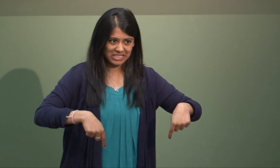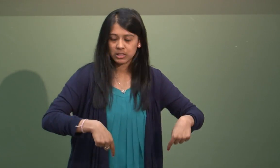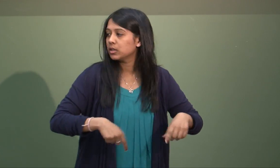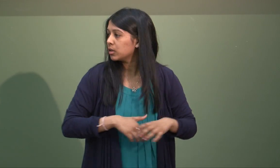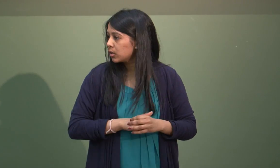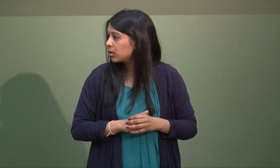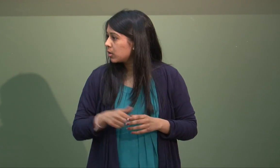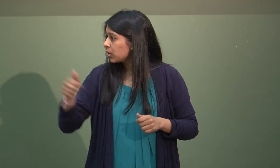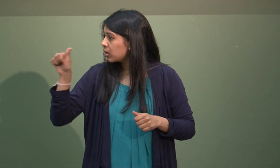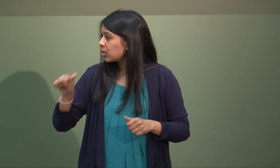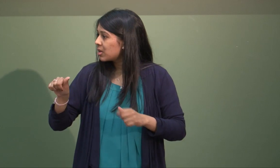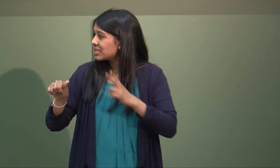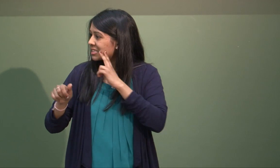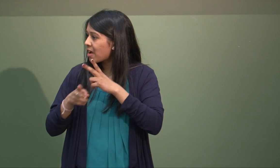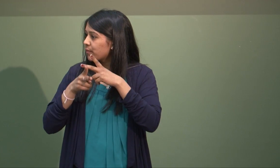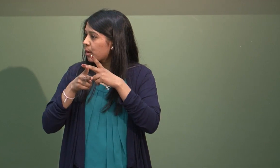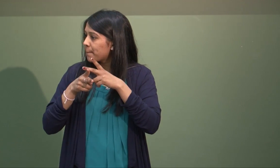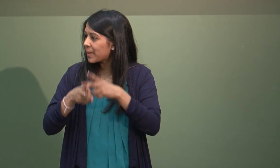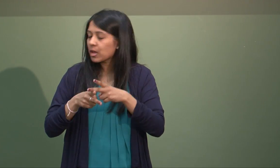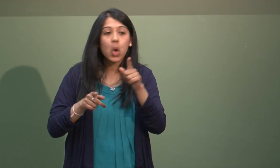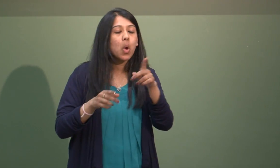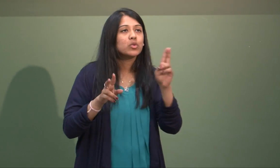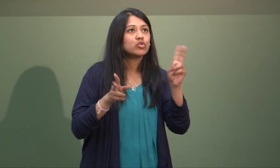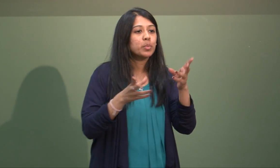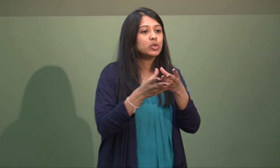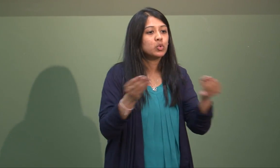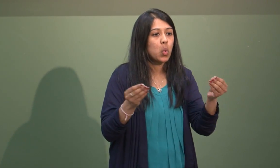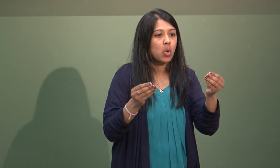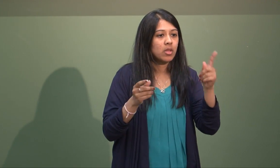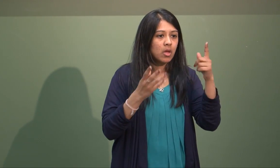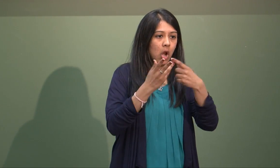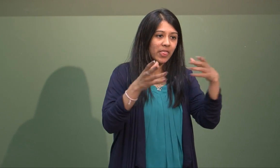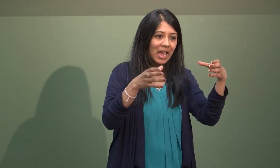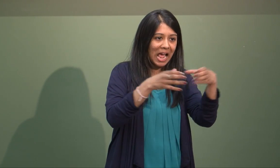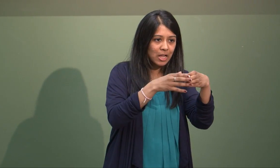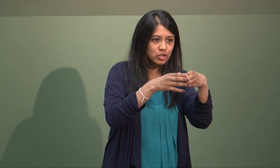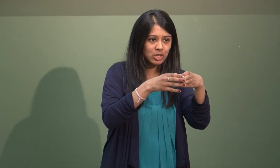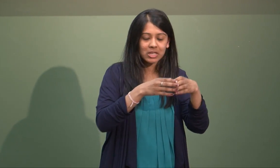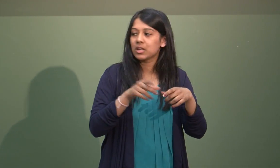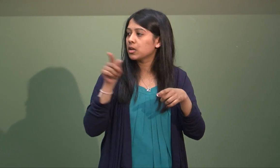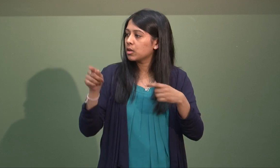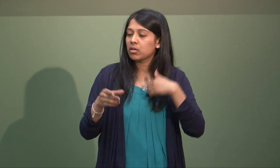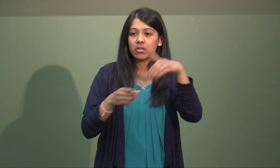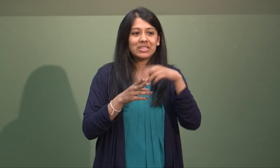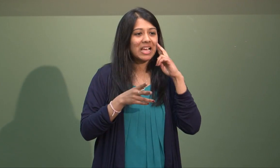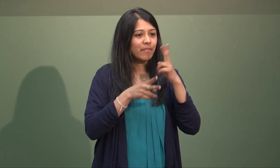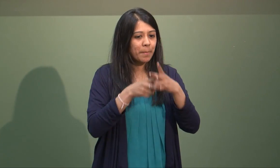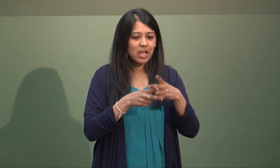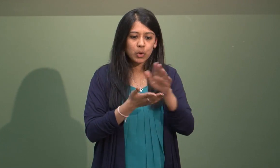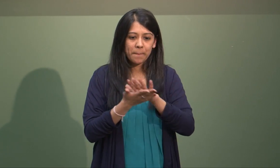and being a role model like I am here today. And also with interpreting solutions with an agency.